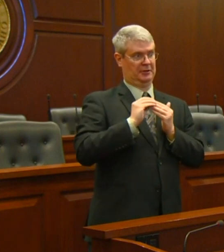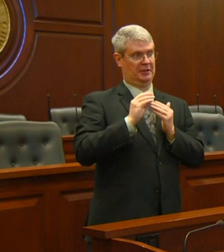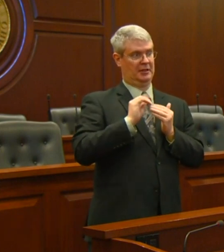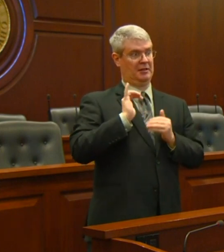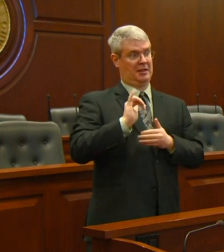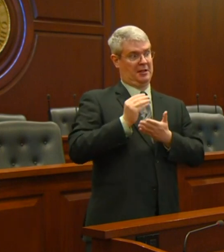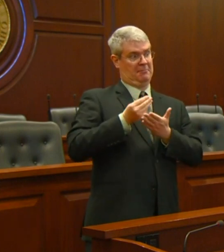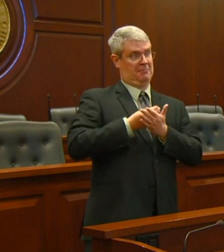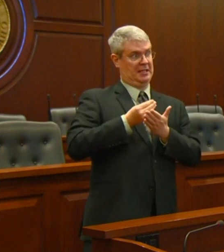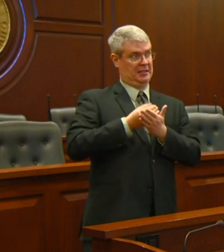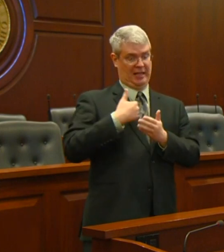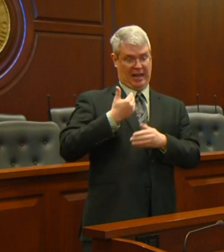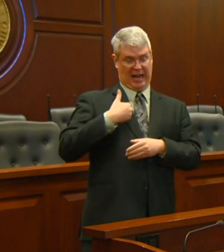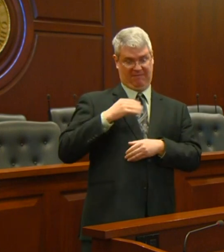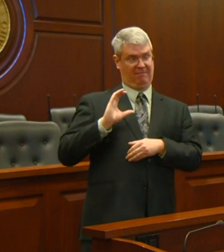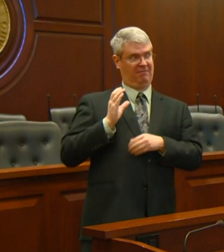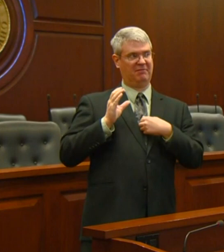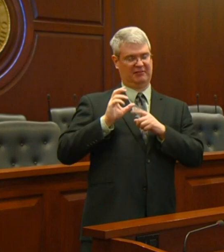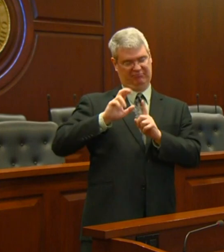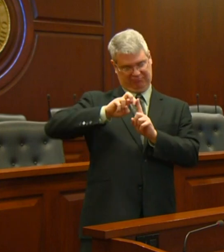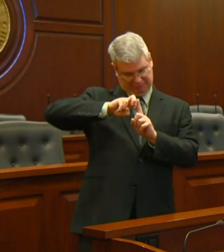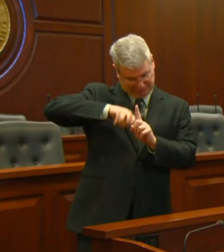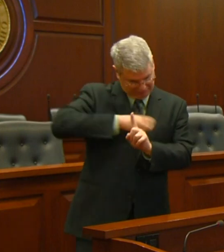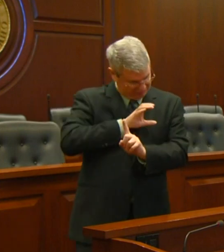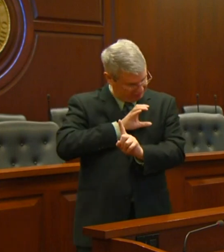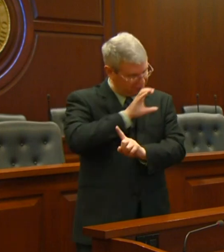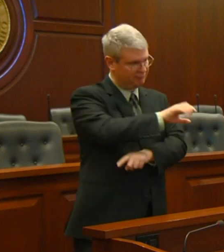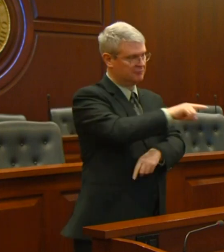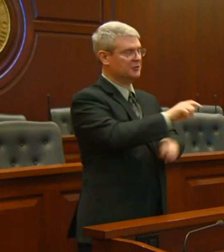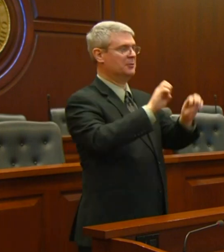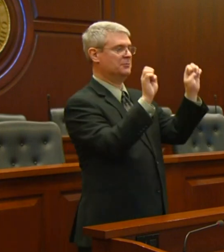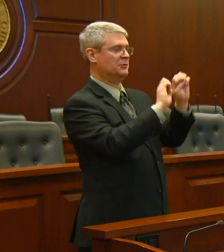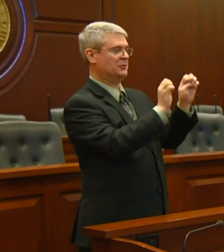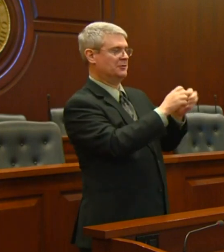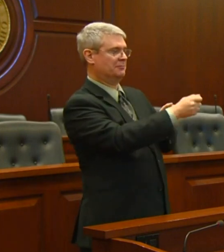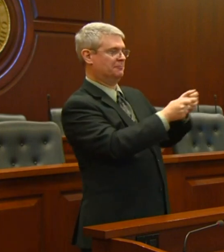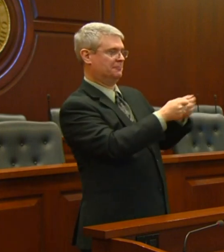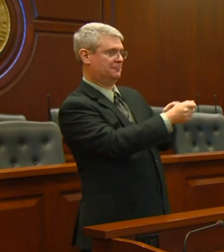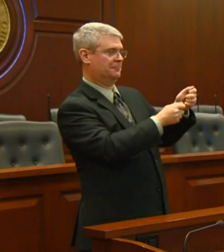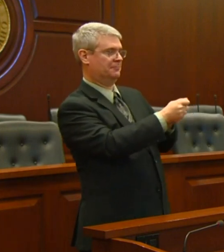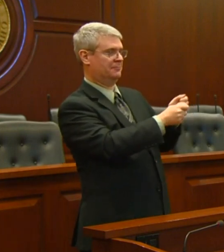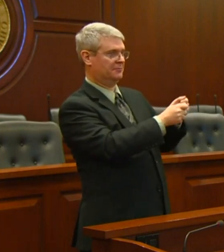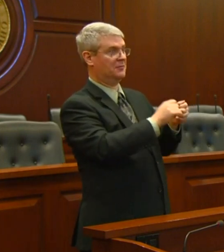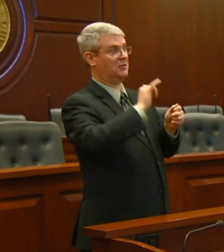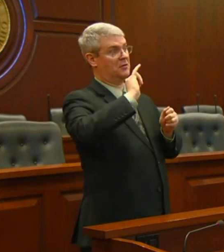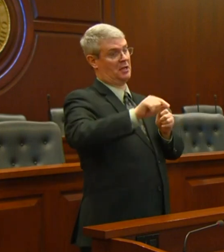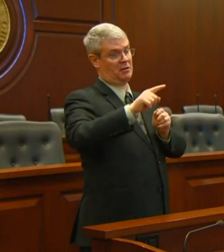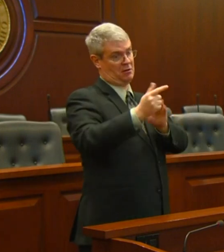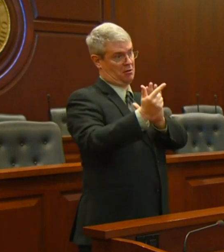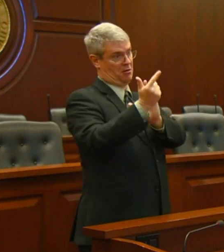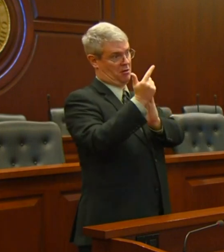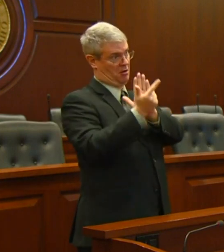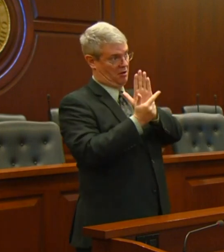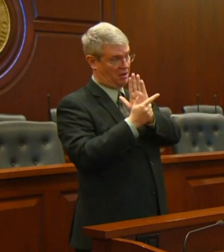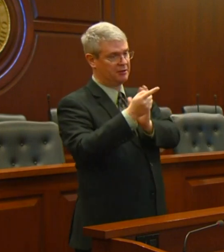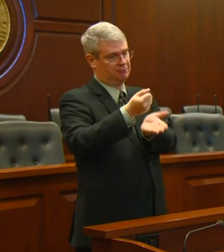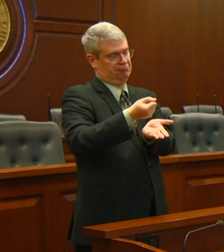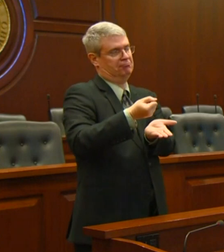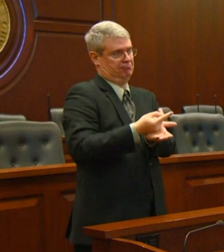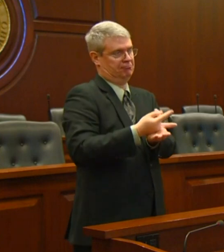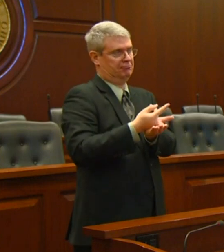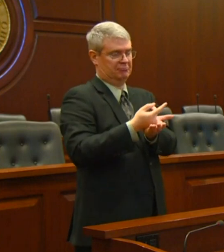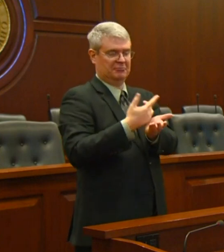maximum amount allowable under law. My executive order will make money immediately available for critical